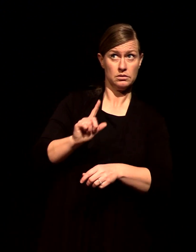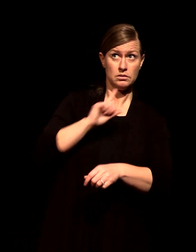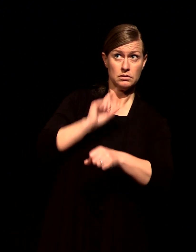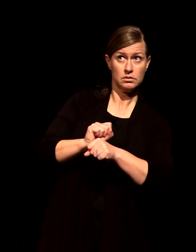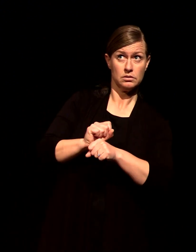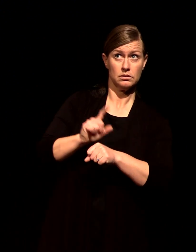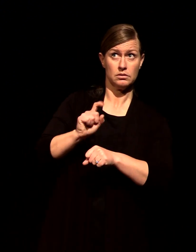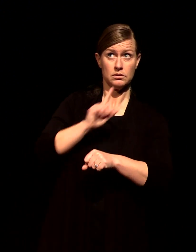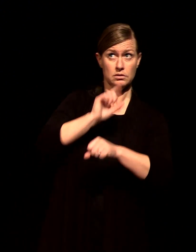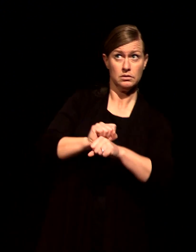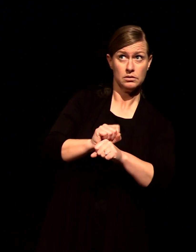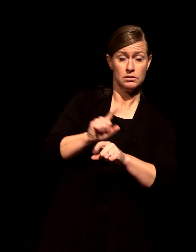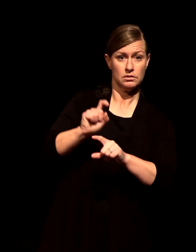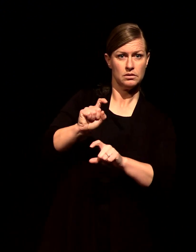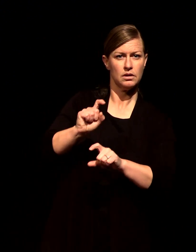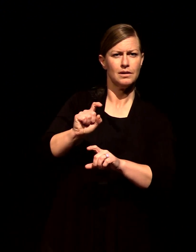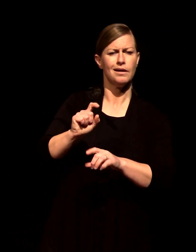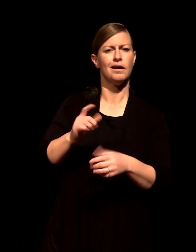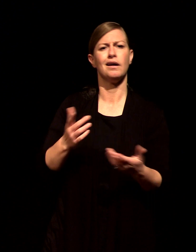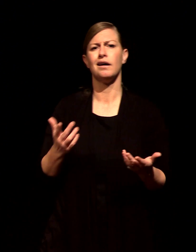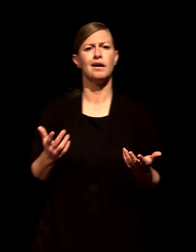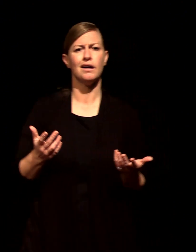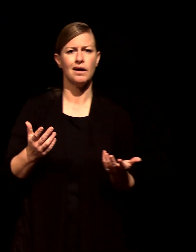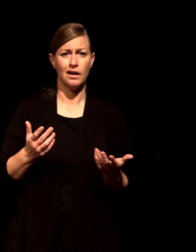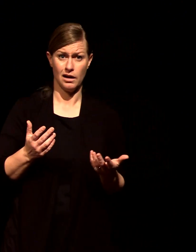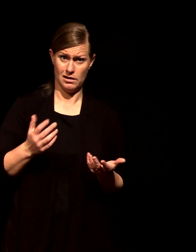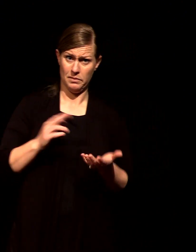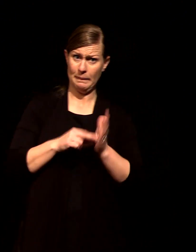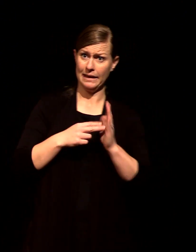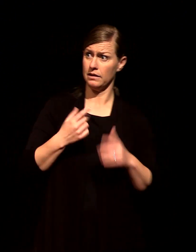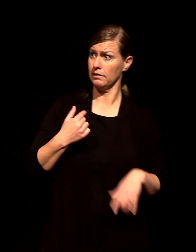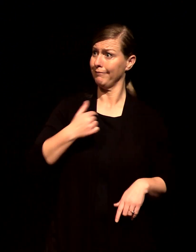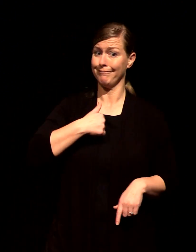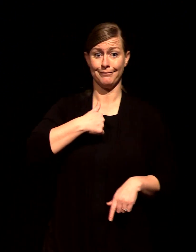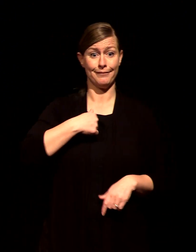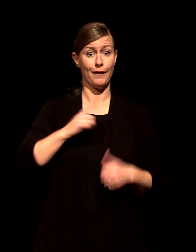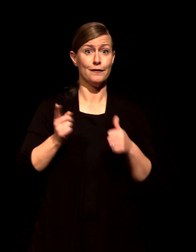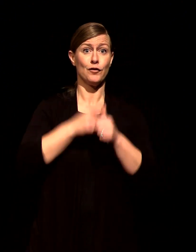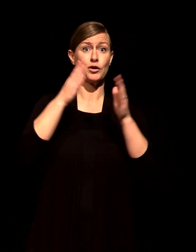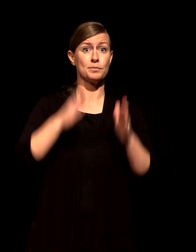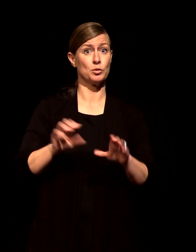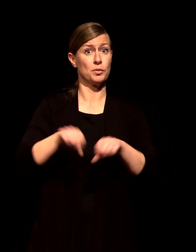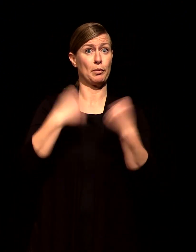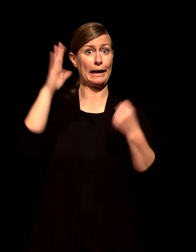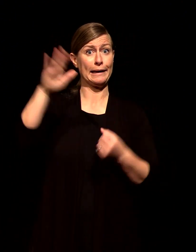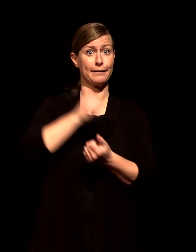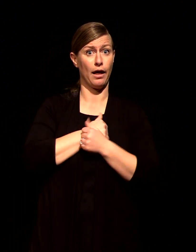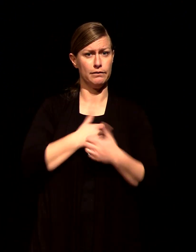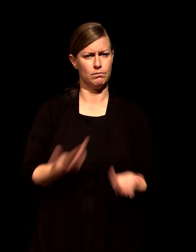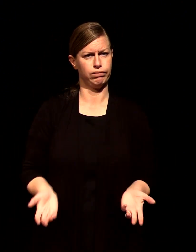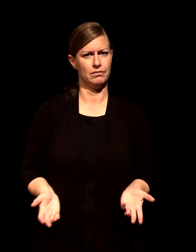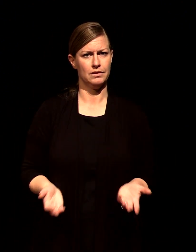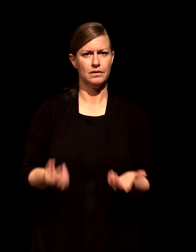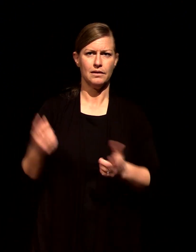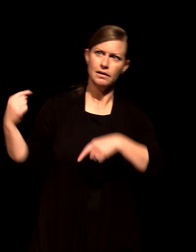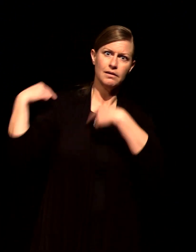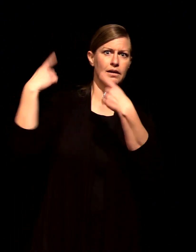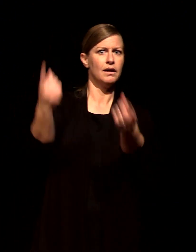grace of Jesus is strong enough to hold our weight it's strong enough to hold the weight of the world